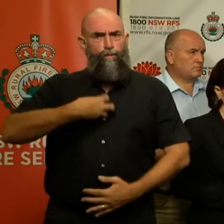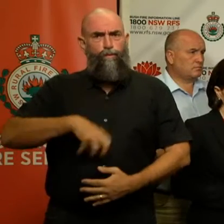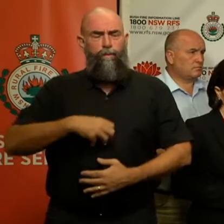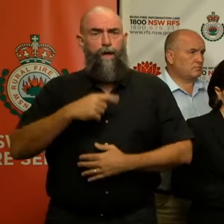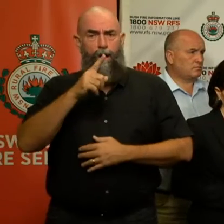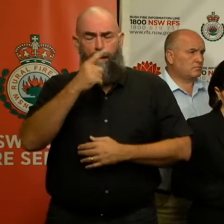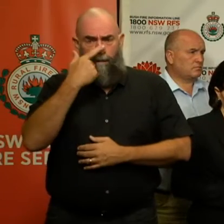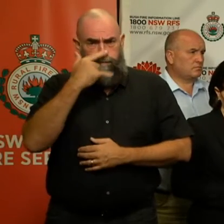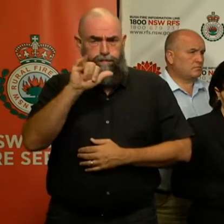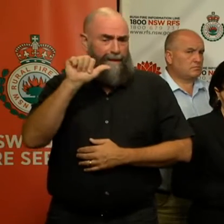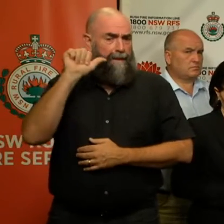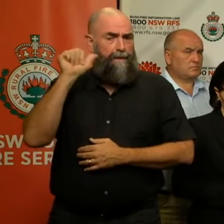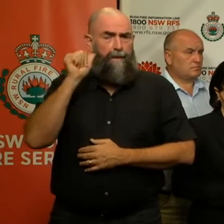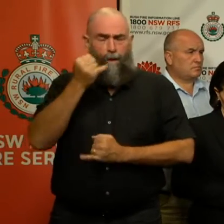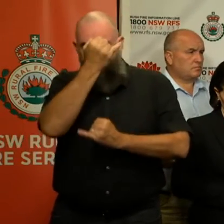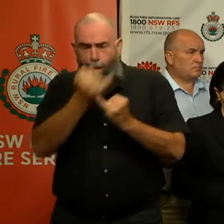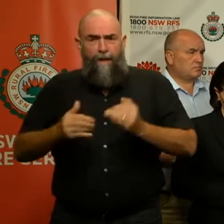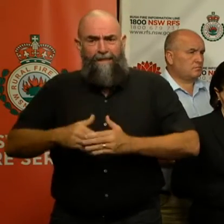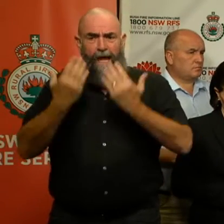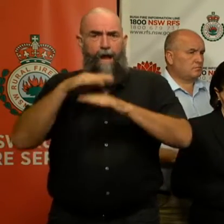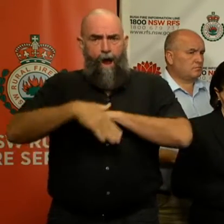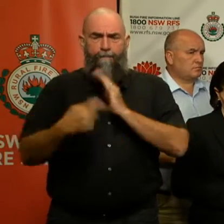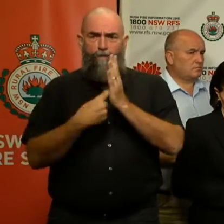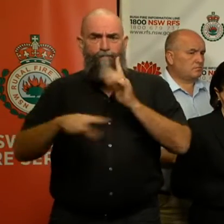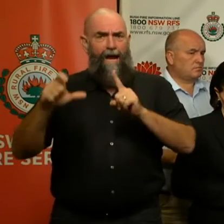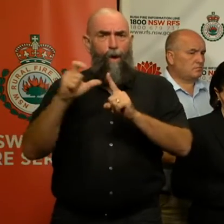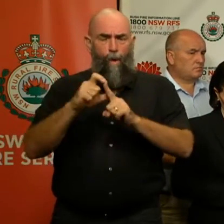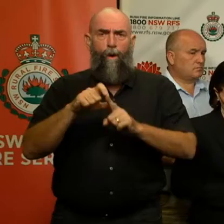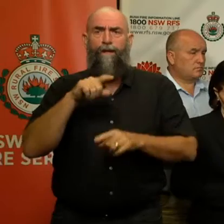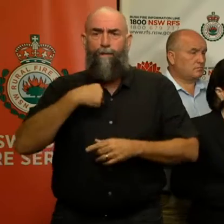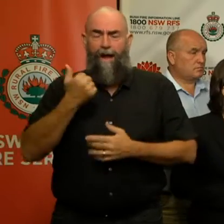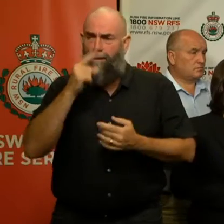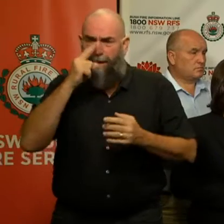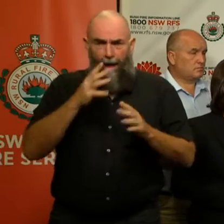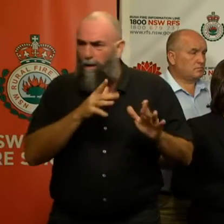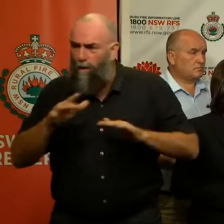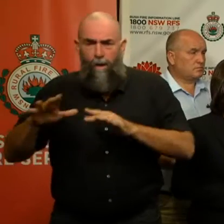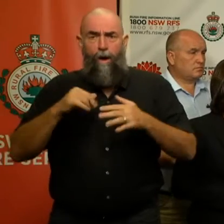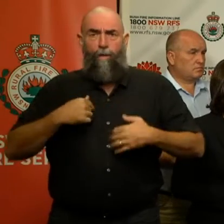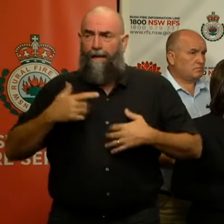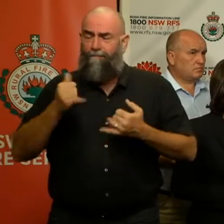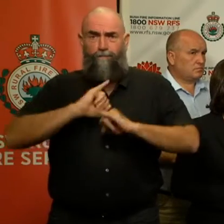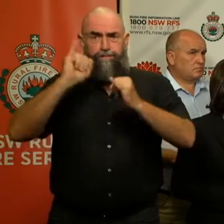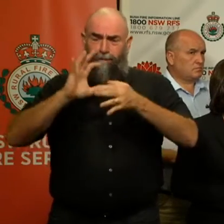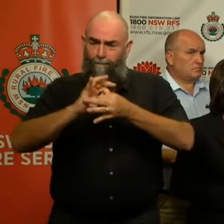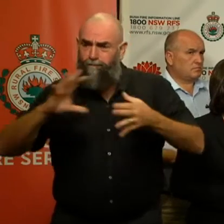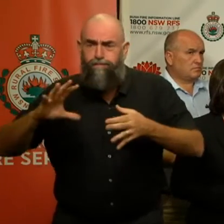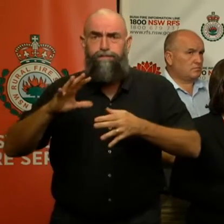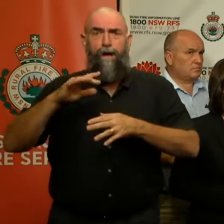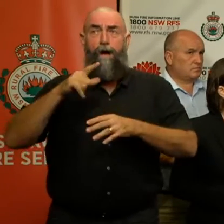one of our worst days ever on record with massive dislocation and movement of people and a focus on really difficult weather.